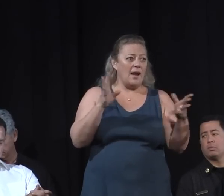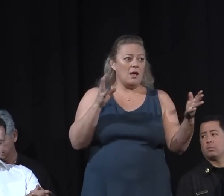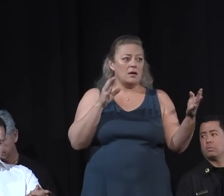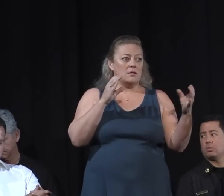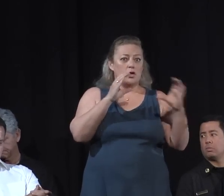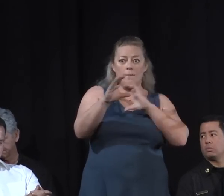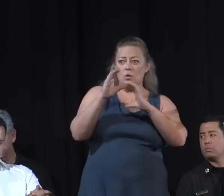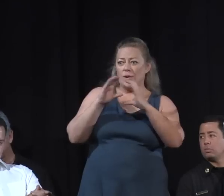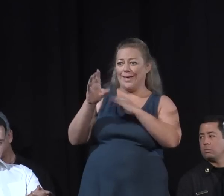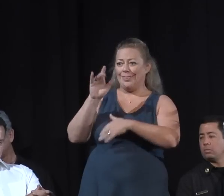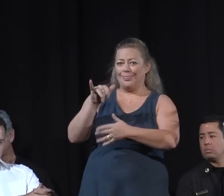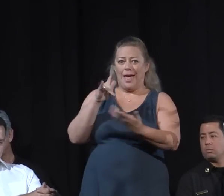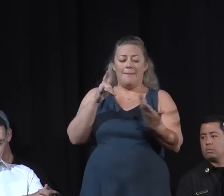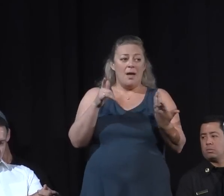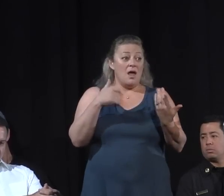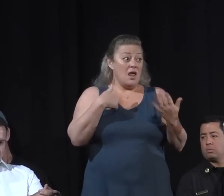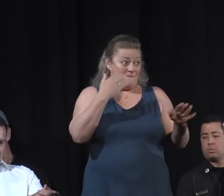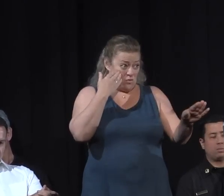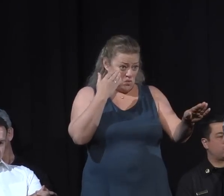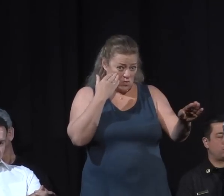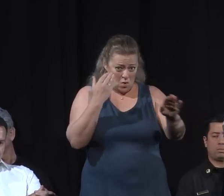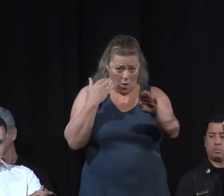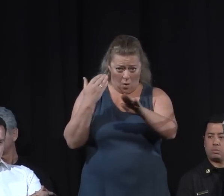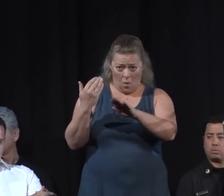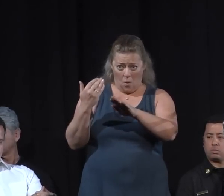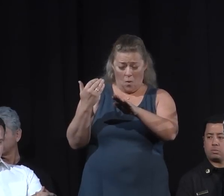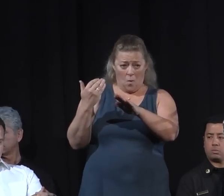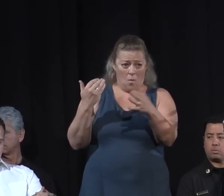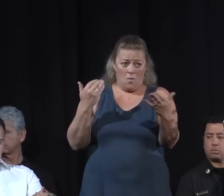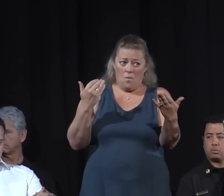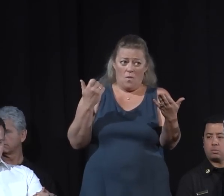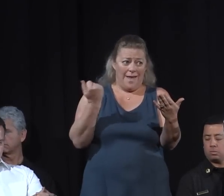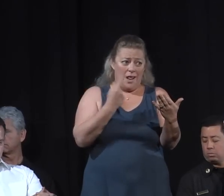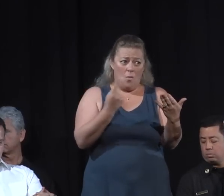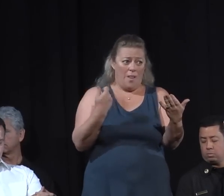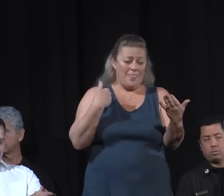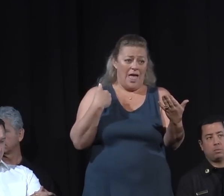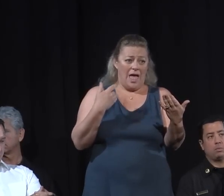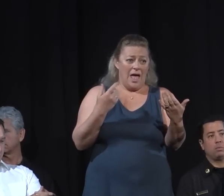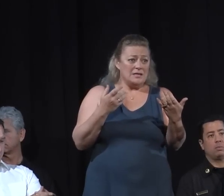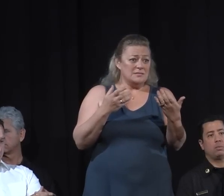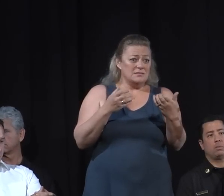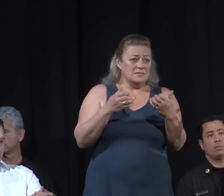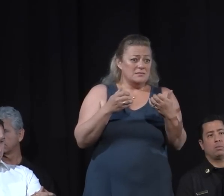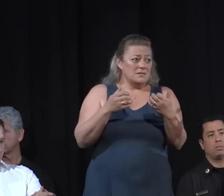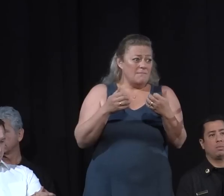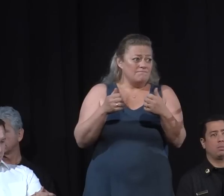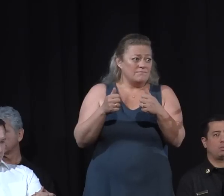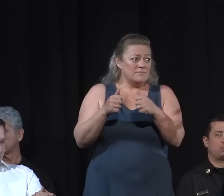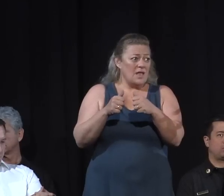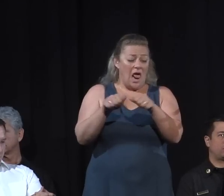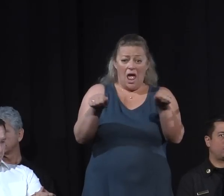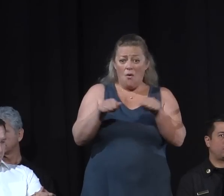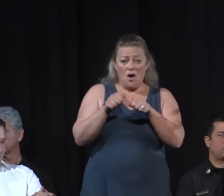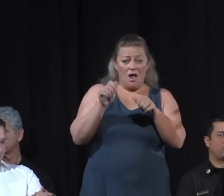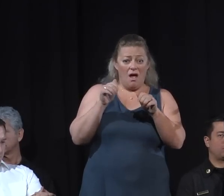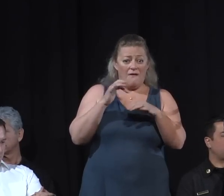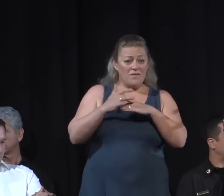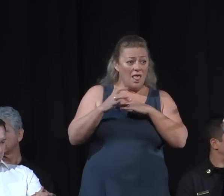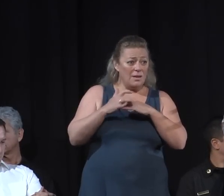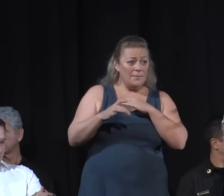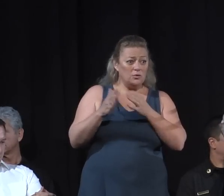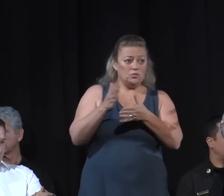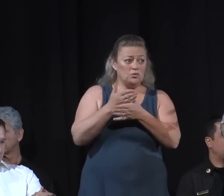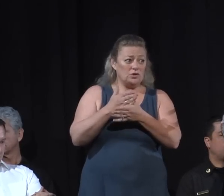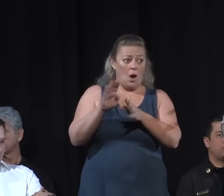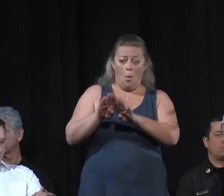-income families to help them get through this crisis, we would really appreciate that. And again, I want to thank the City of